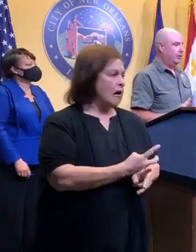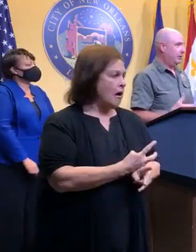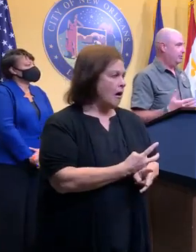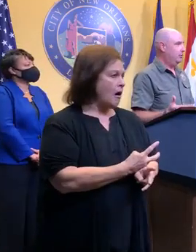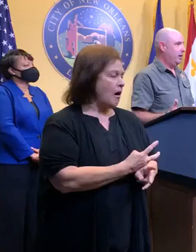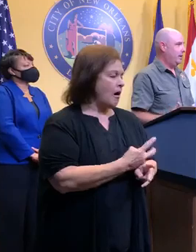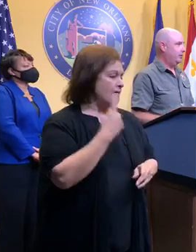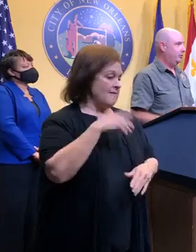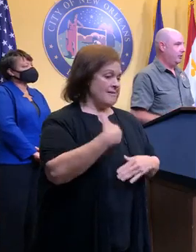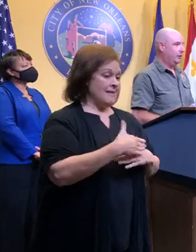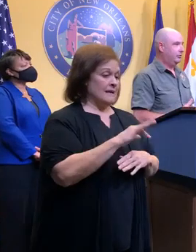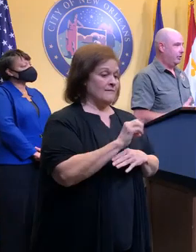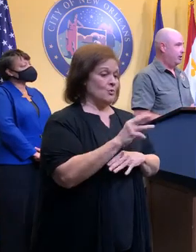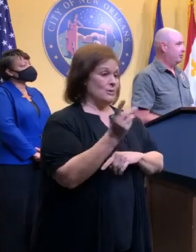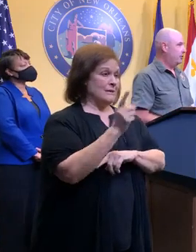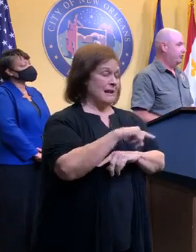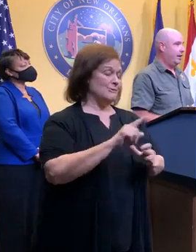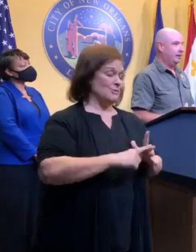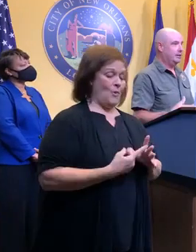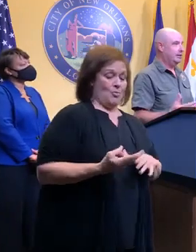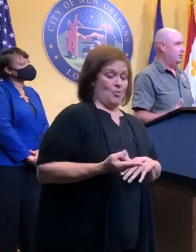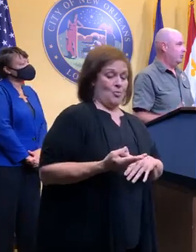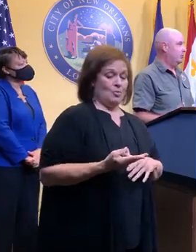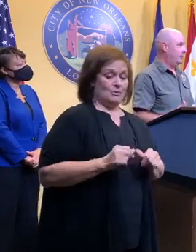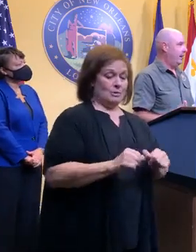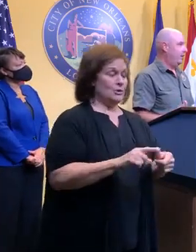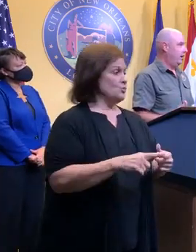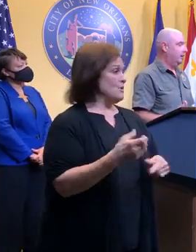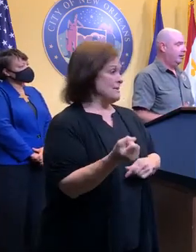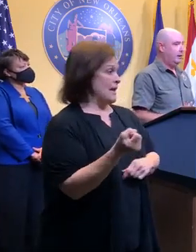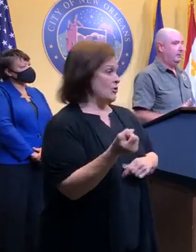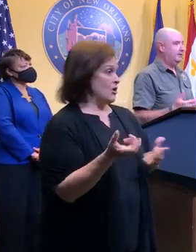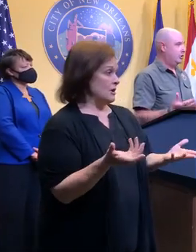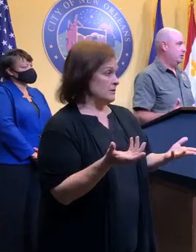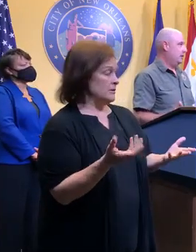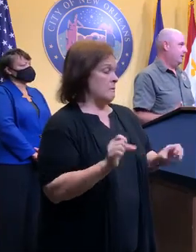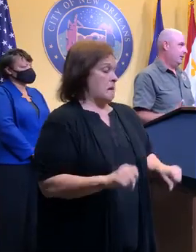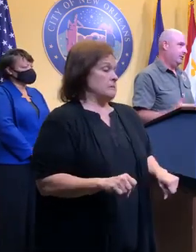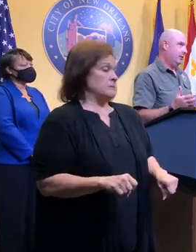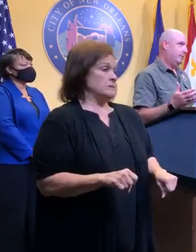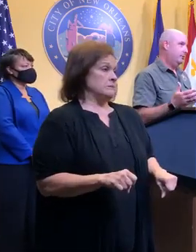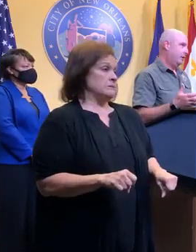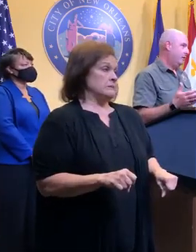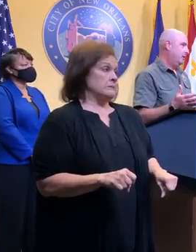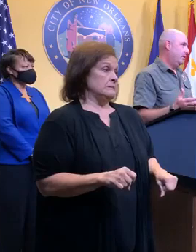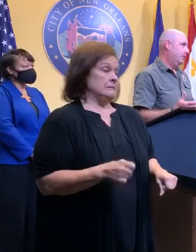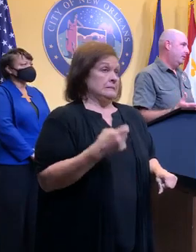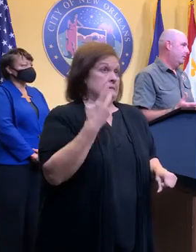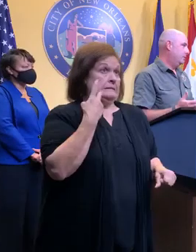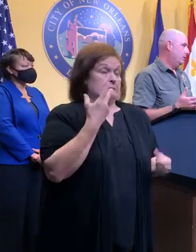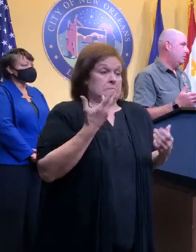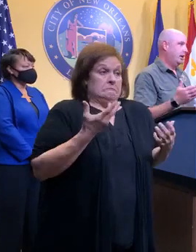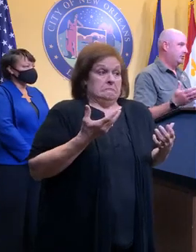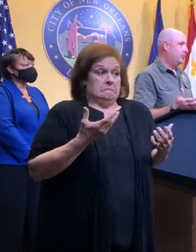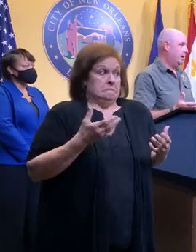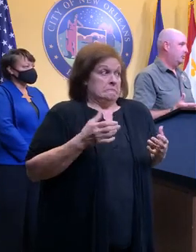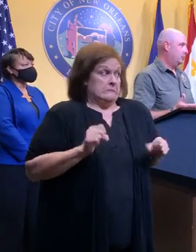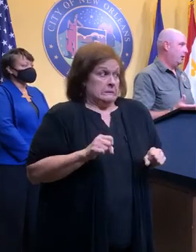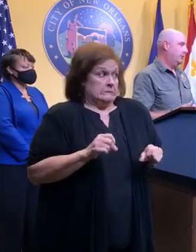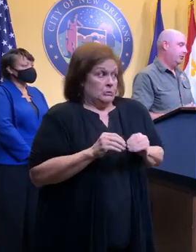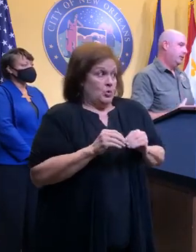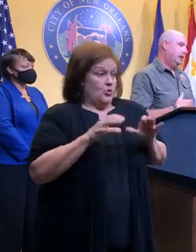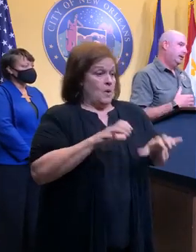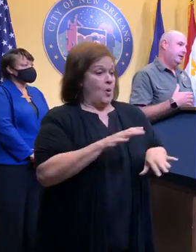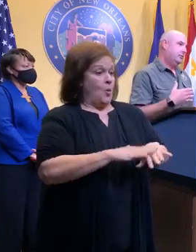over the next few days, certainly starting Thursday and continuing through Saturday. And potentially even I saw Sunday there's a chance